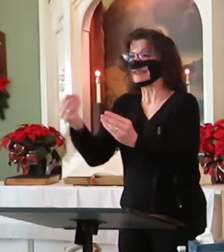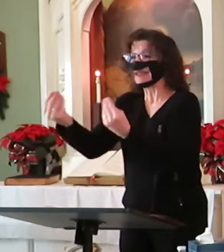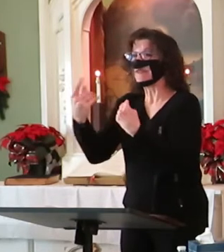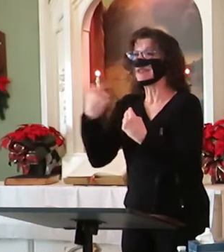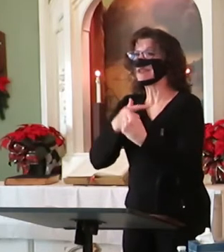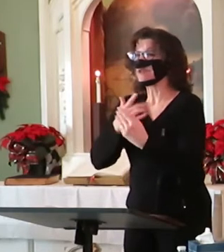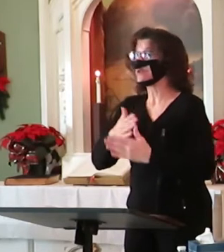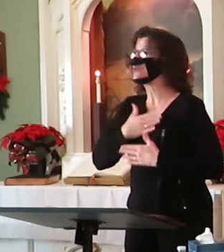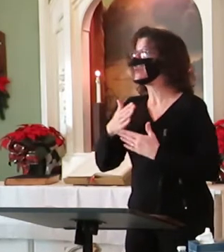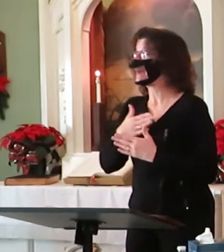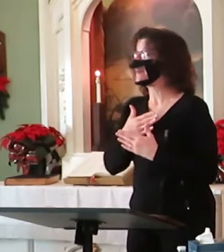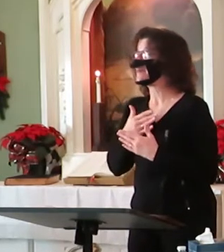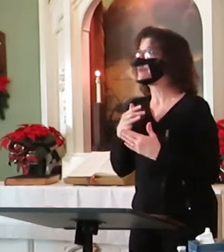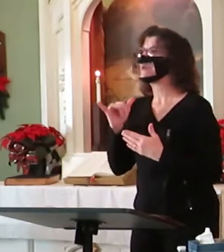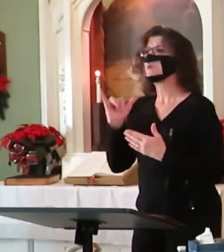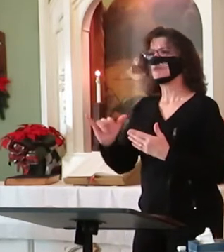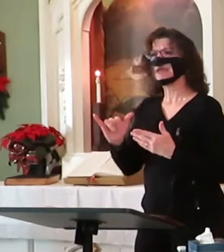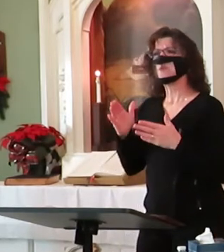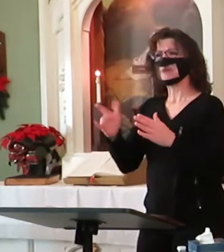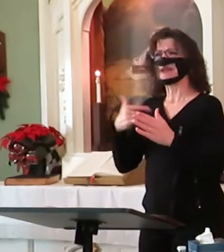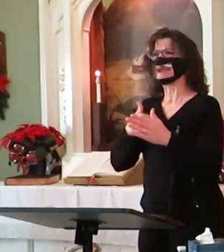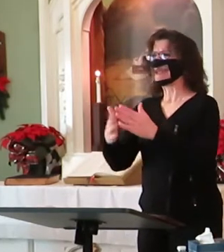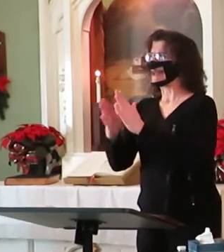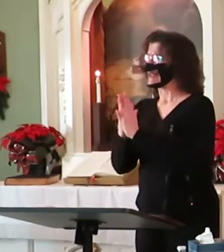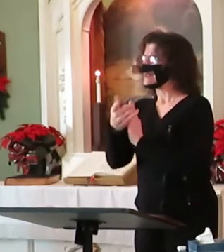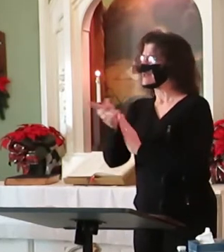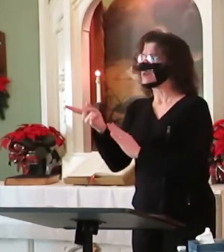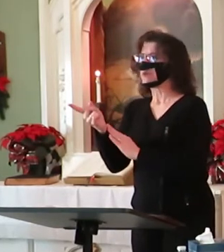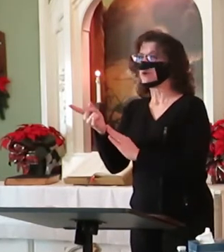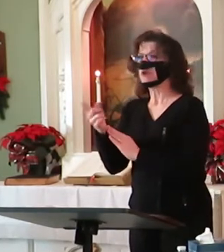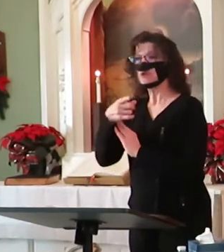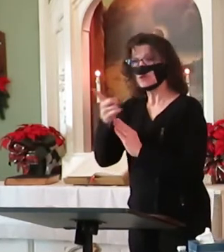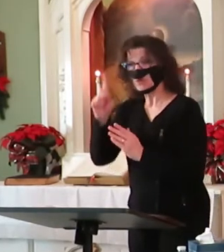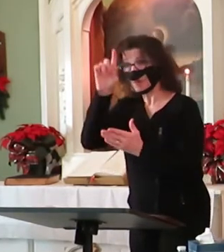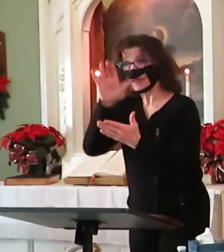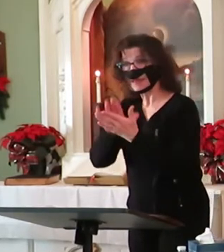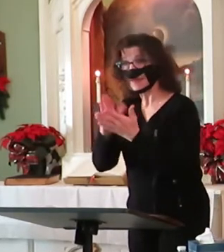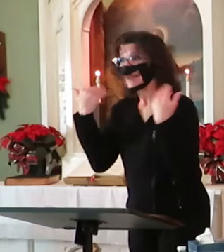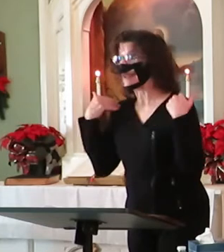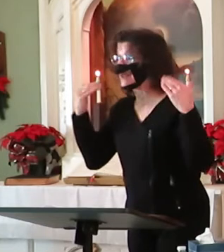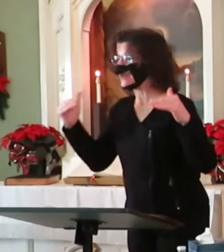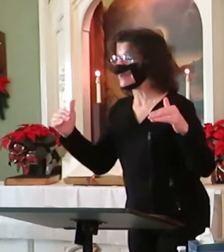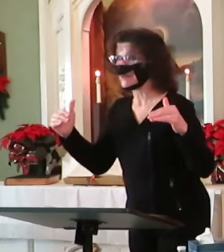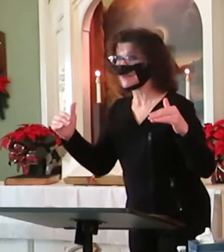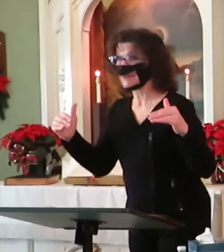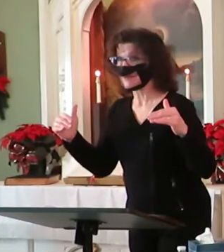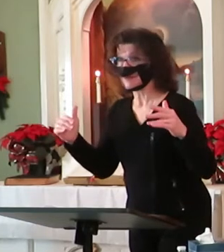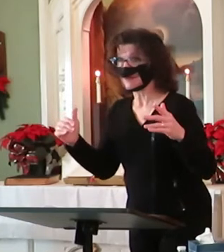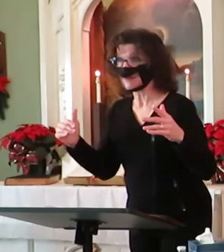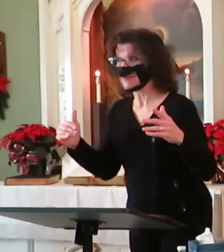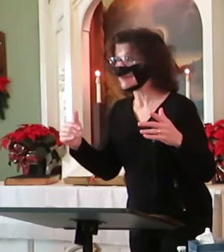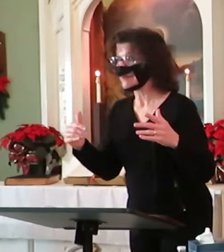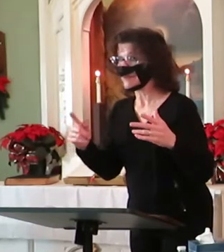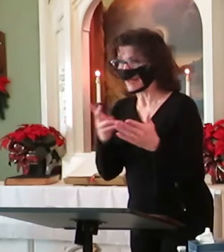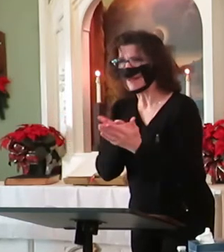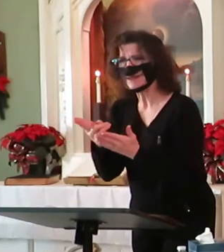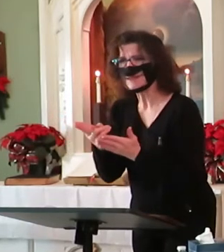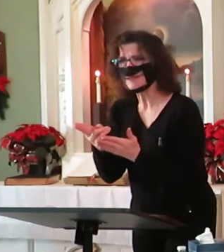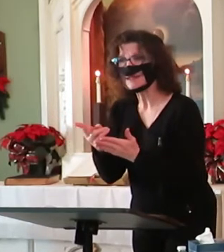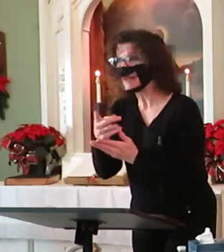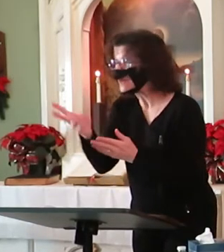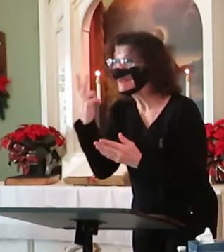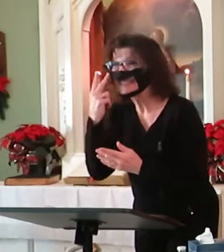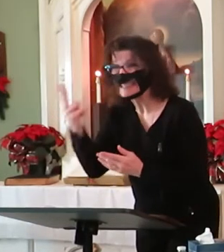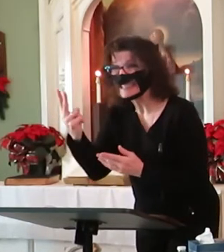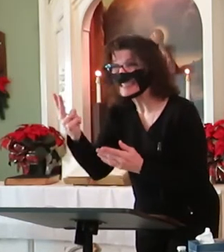ask you this morning, do you believe in angels? Come on, let's be honest. Have you ever seen an angel